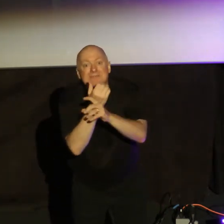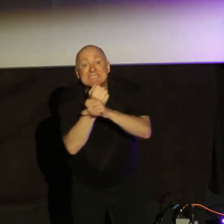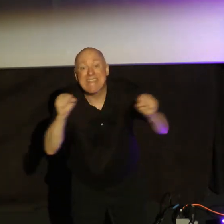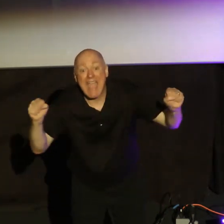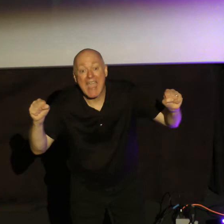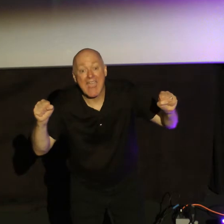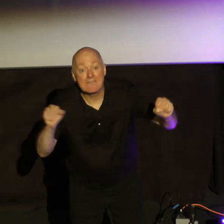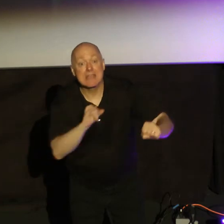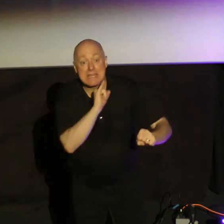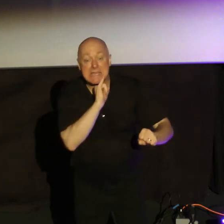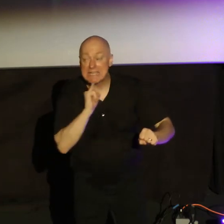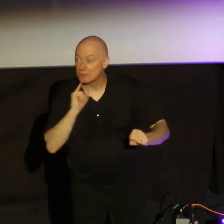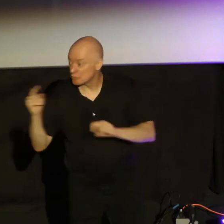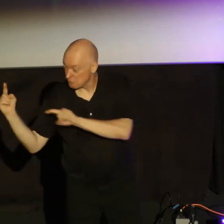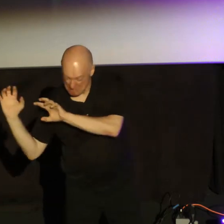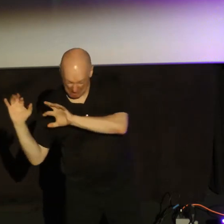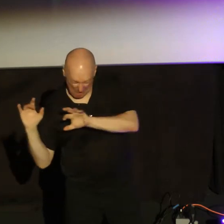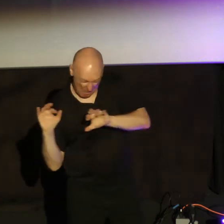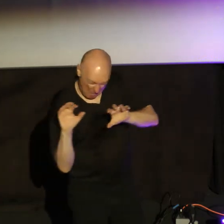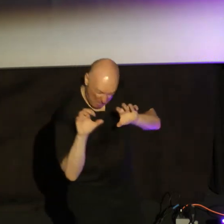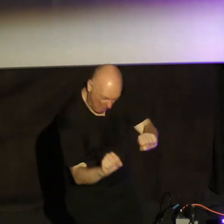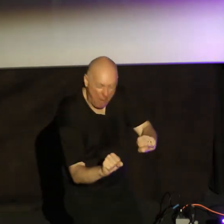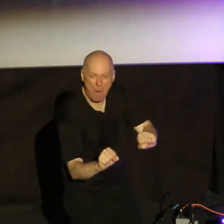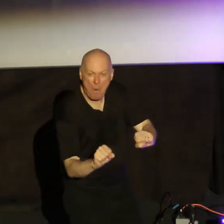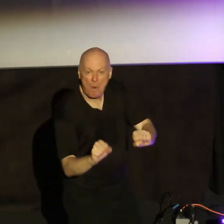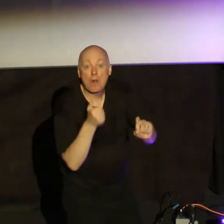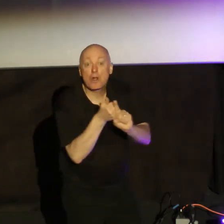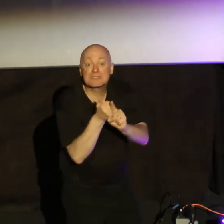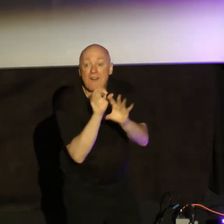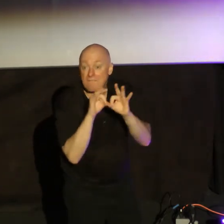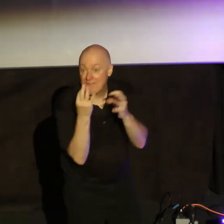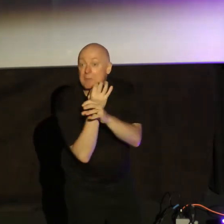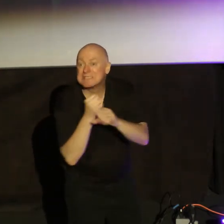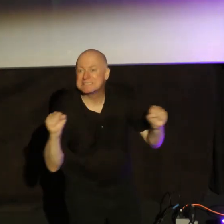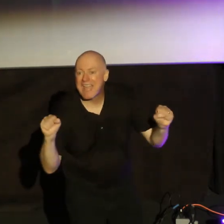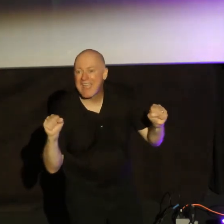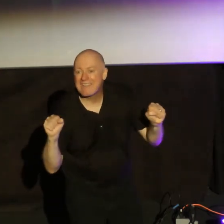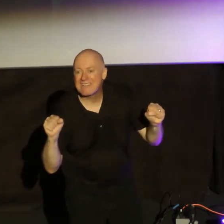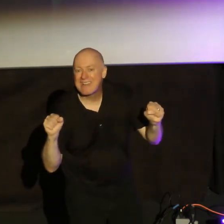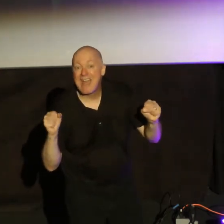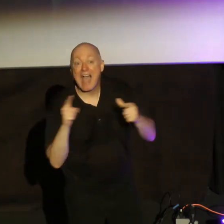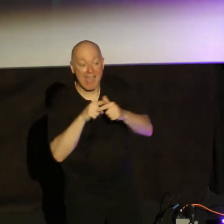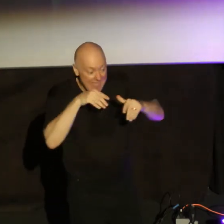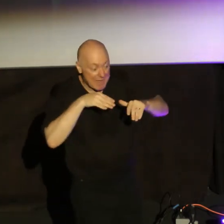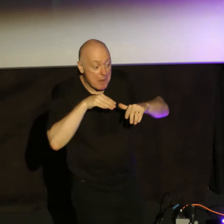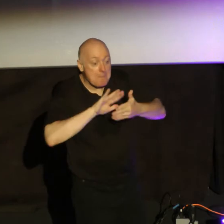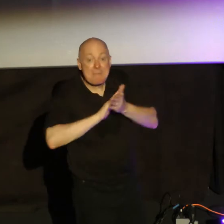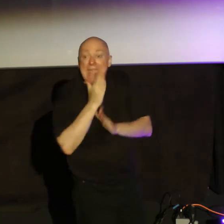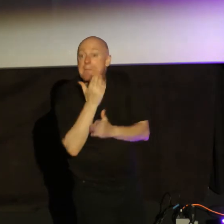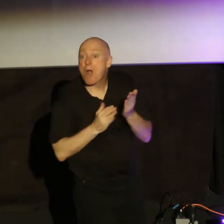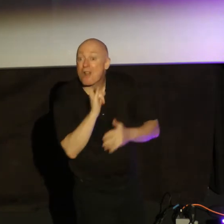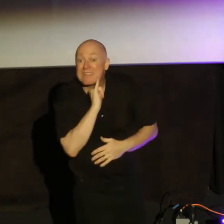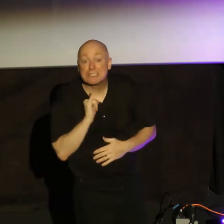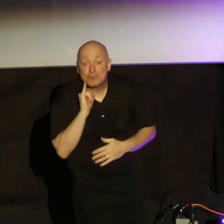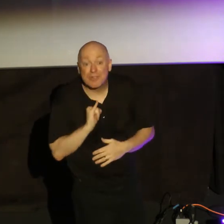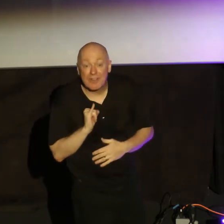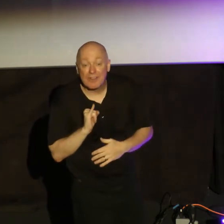Okay, Israel came. She and her family were, in fact, saved and entered Israel, became part of Israel. She later